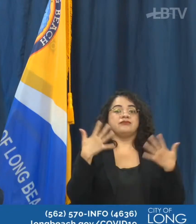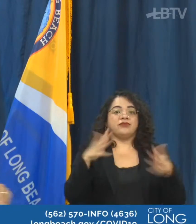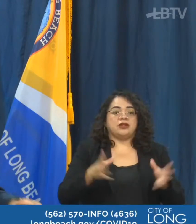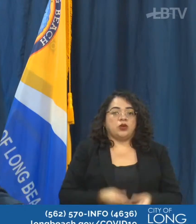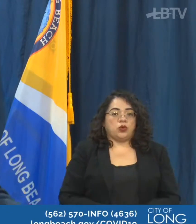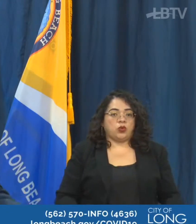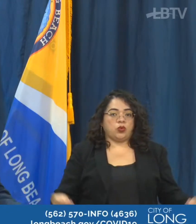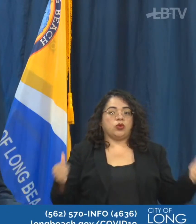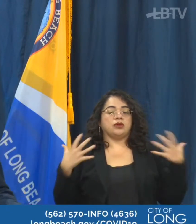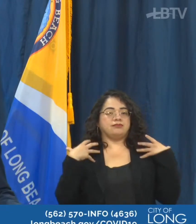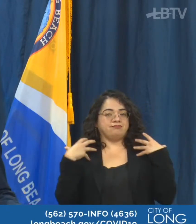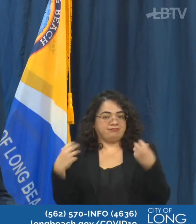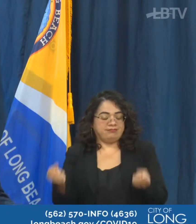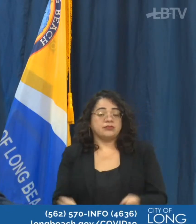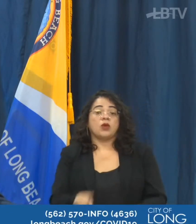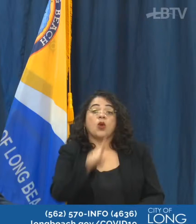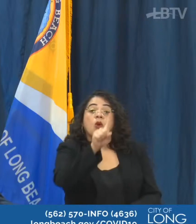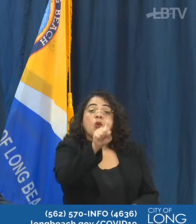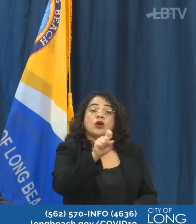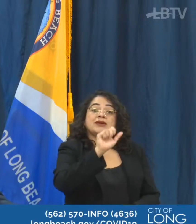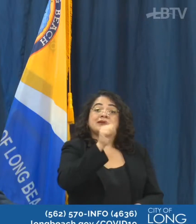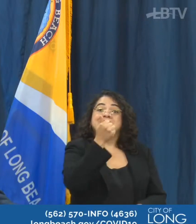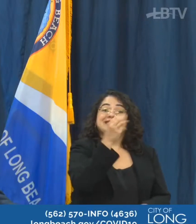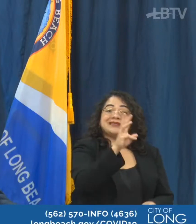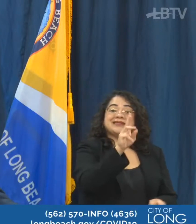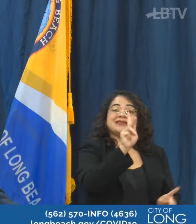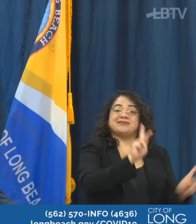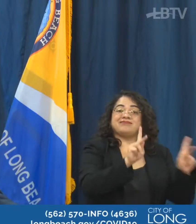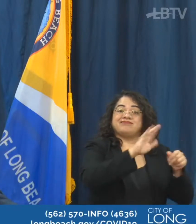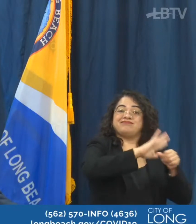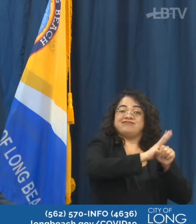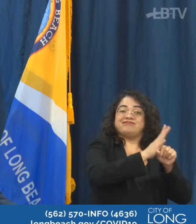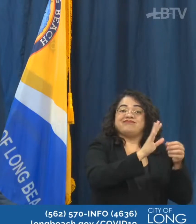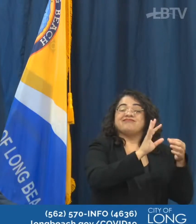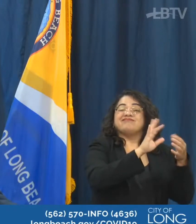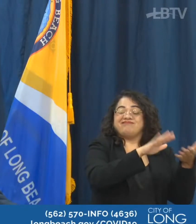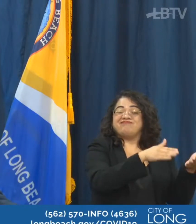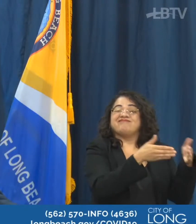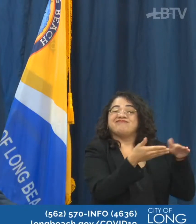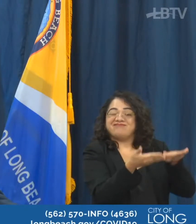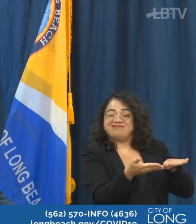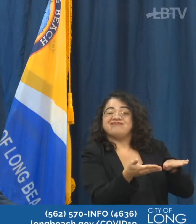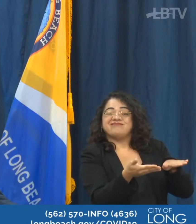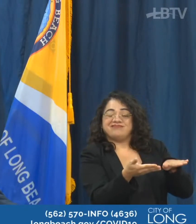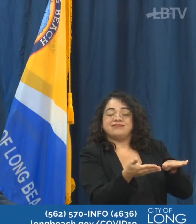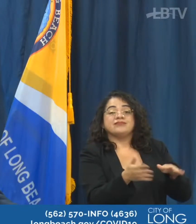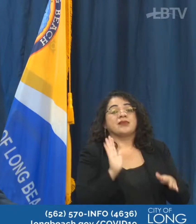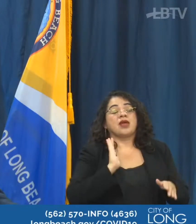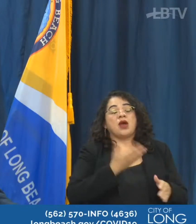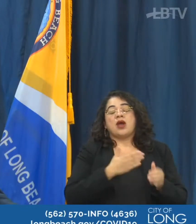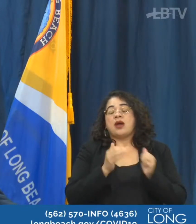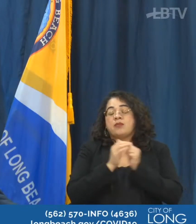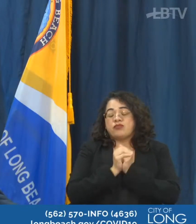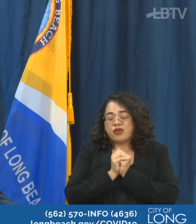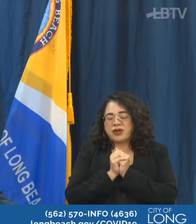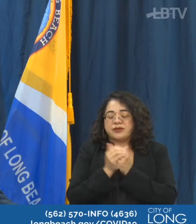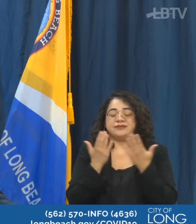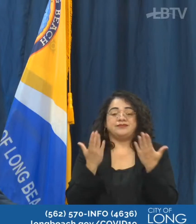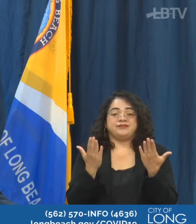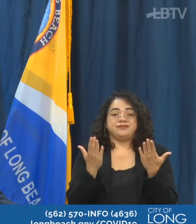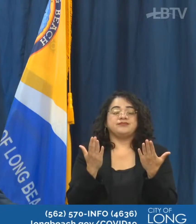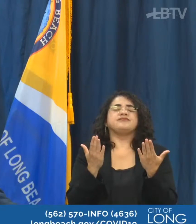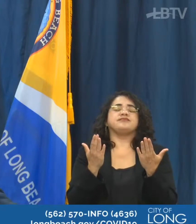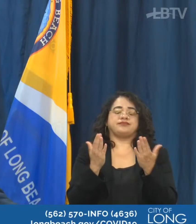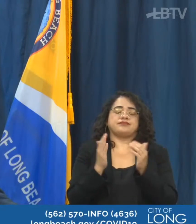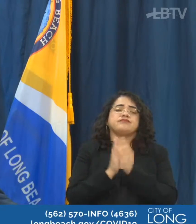lost a total of 116 Long Beach residents and our prayers and love go out to, of course, everyone that we've lost in